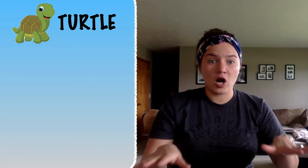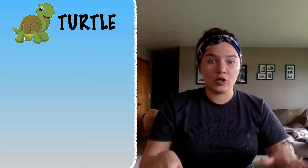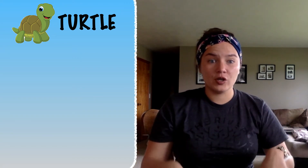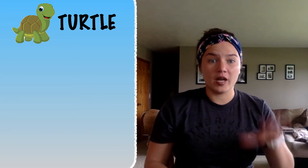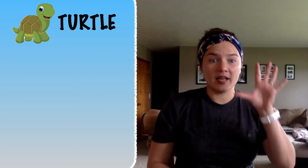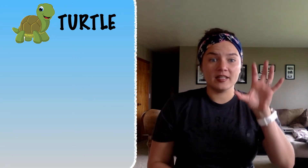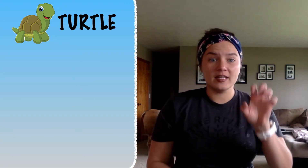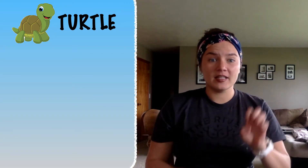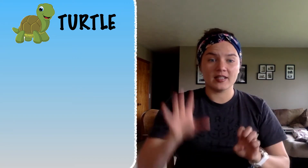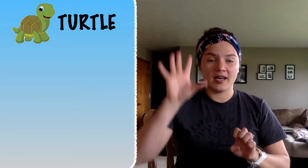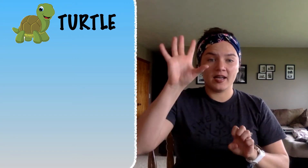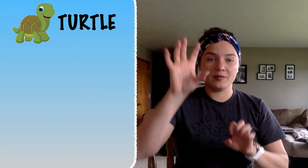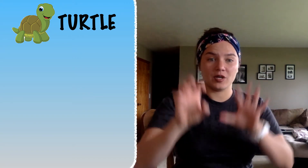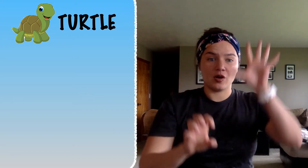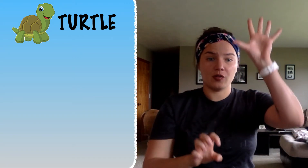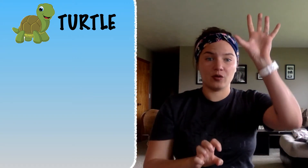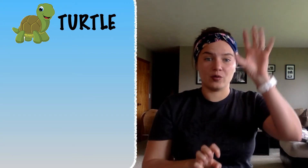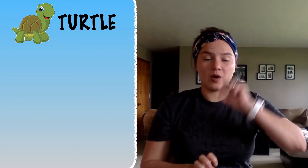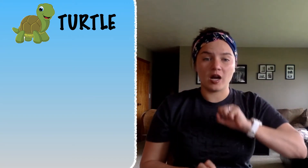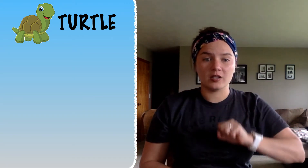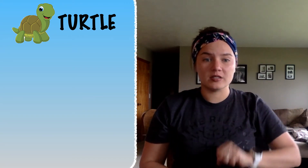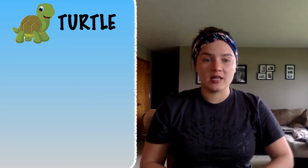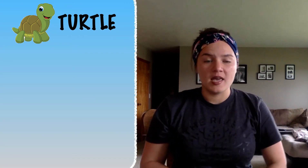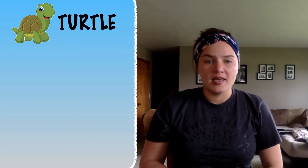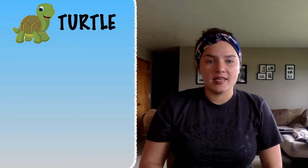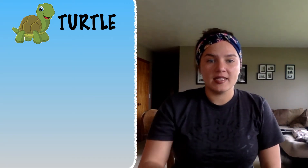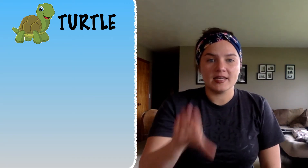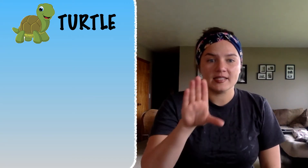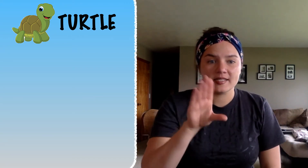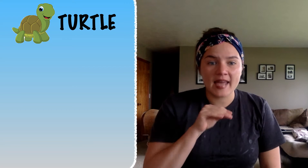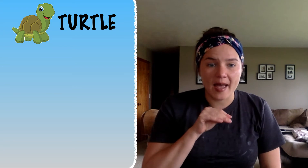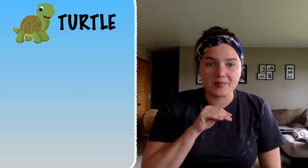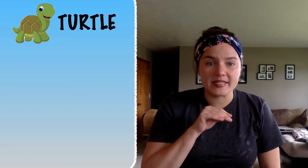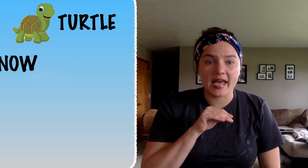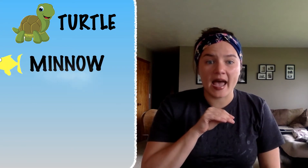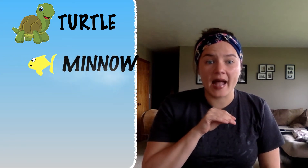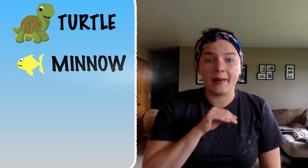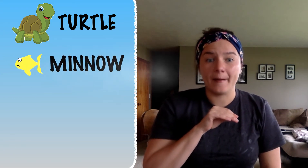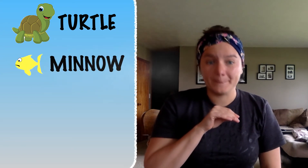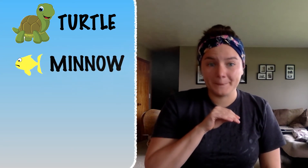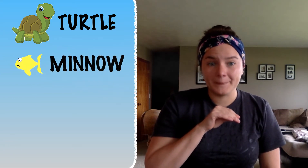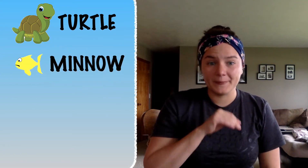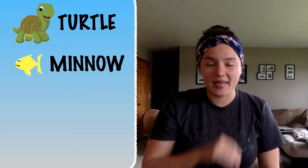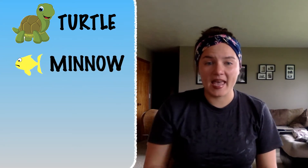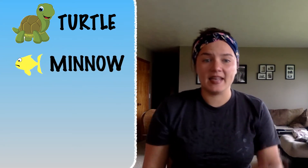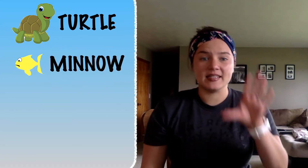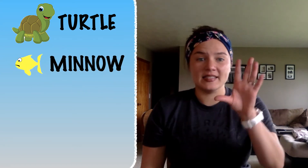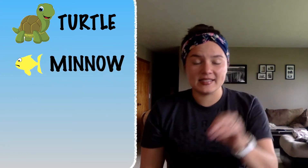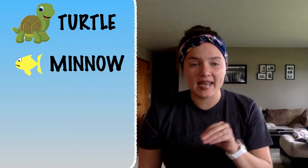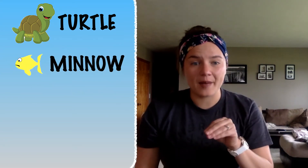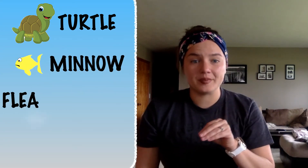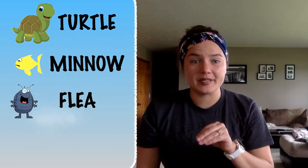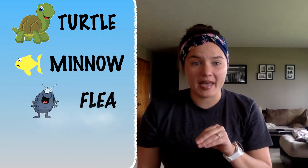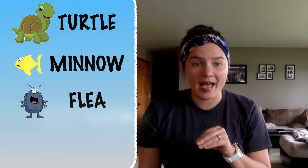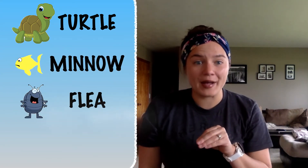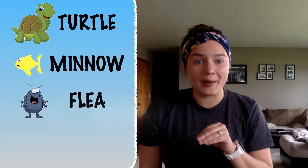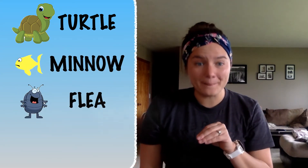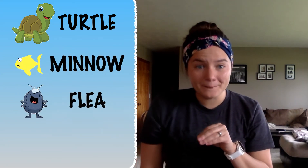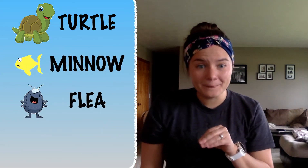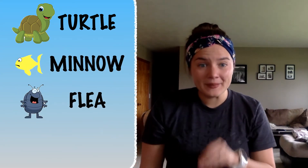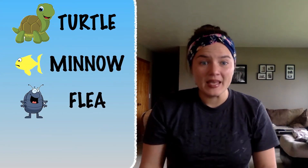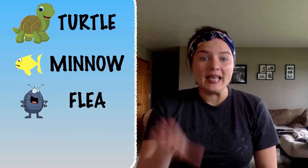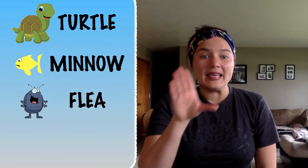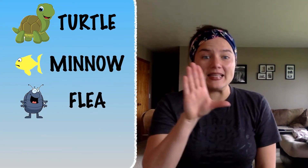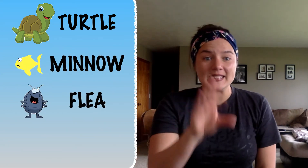the water and he climbed on the rocks. He snapped at a and he snapped at